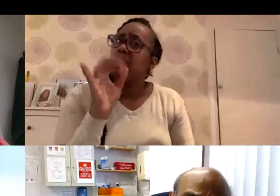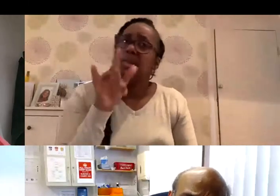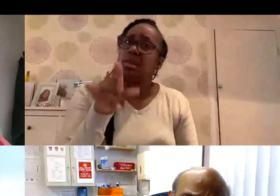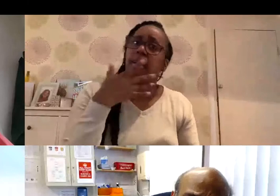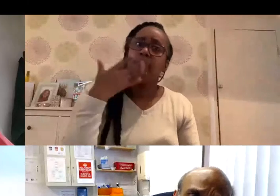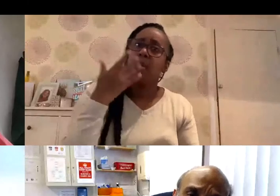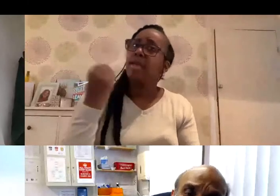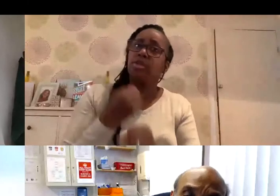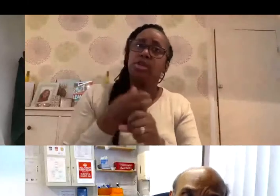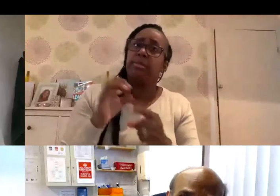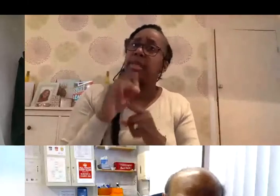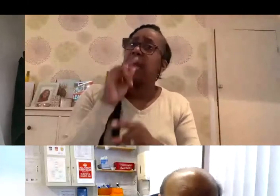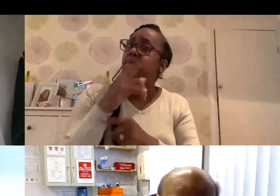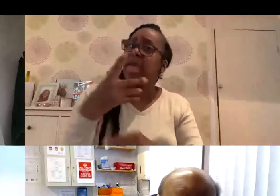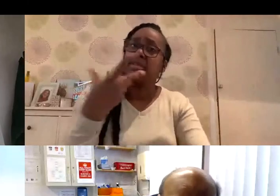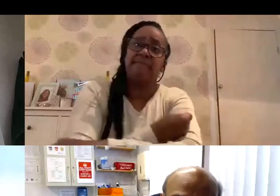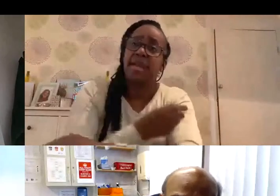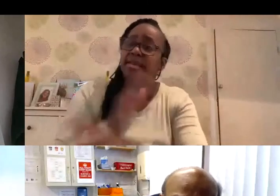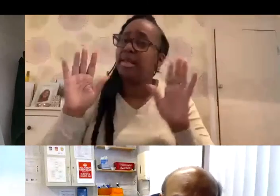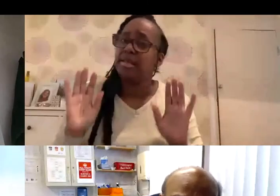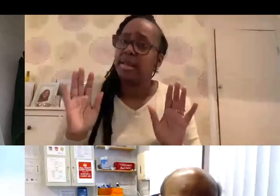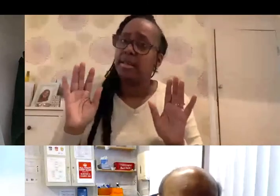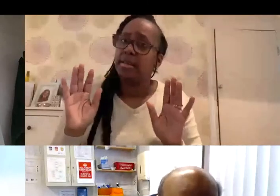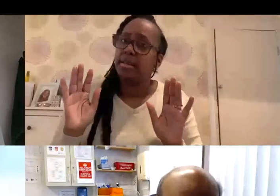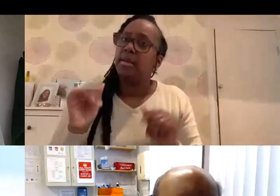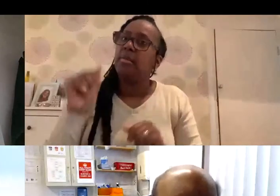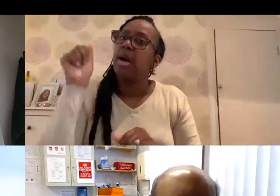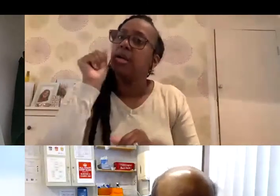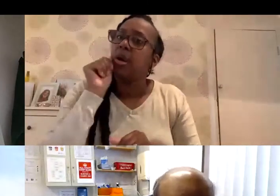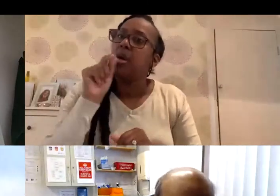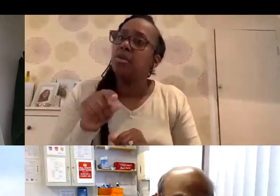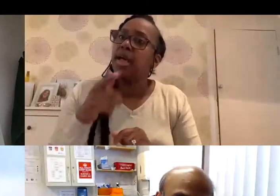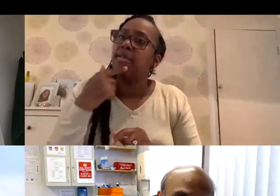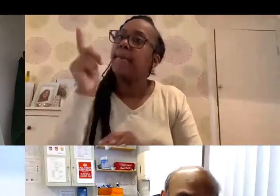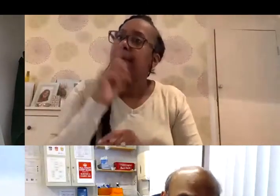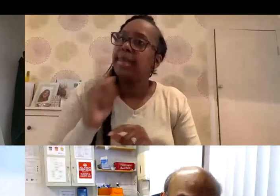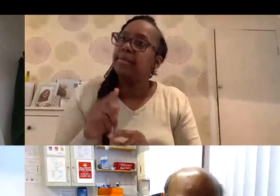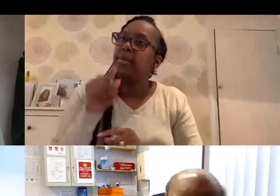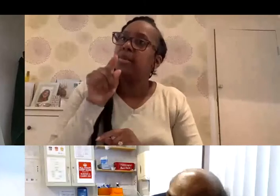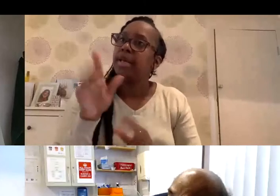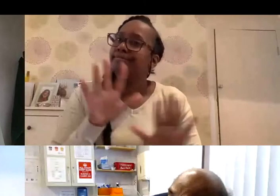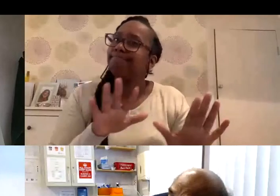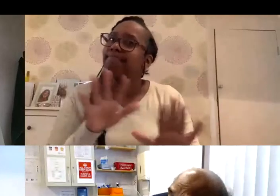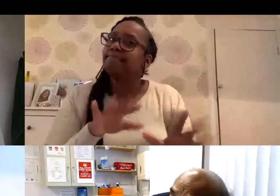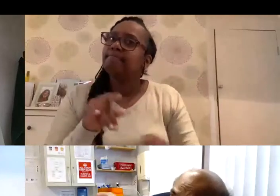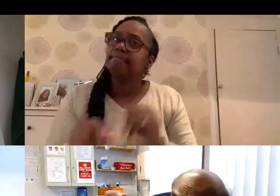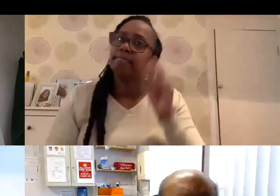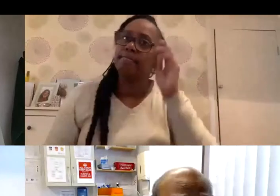as a GP. there as a vaccinator. But I know that there are people who have been immunocompromised. And